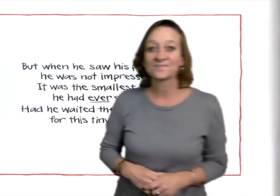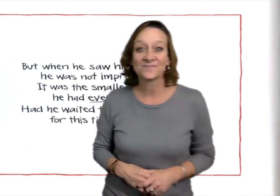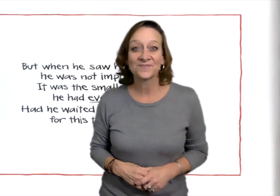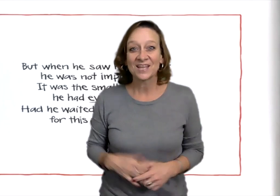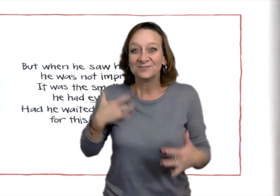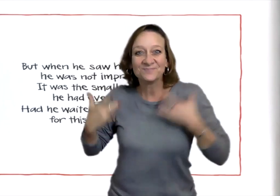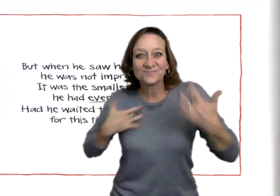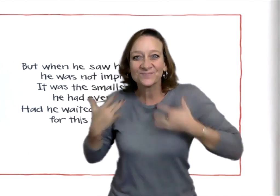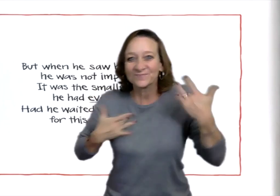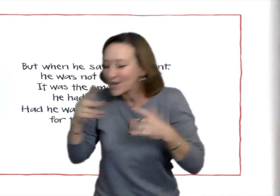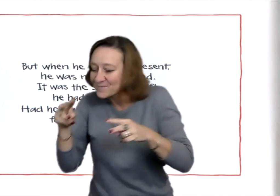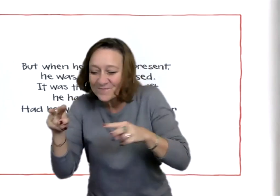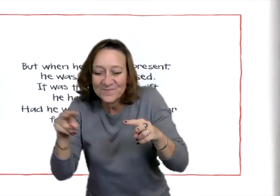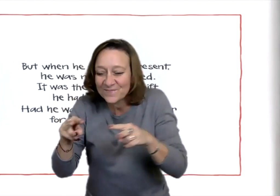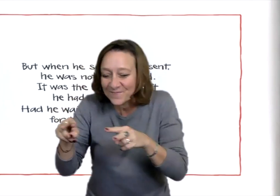He was so excited.